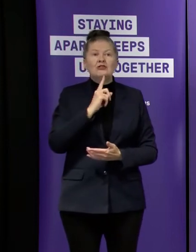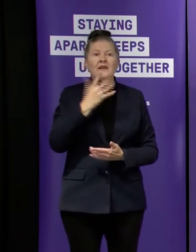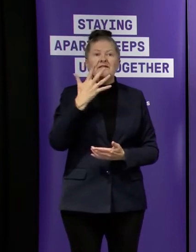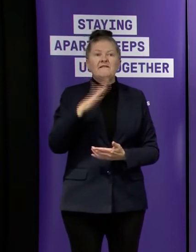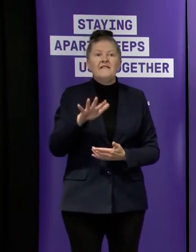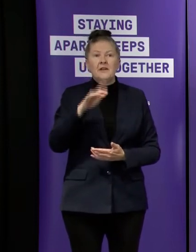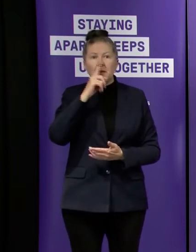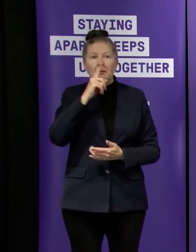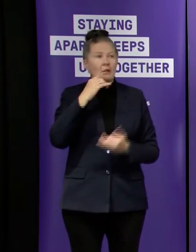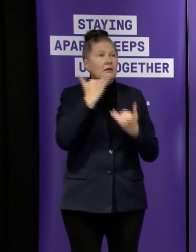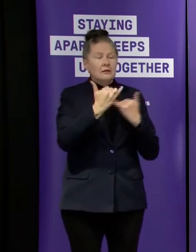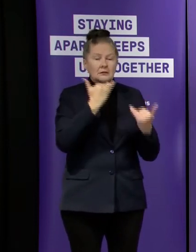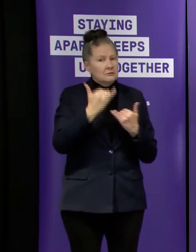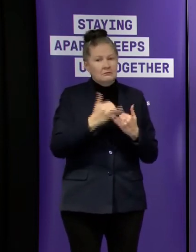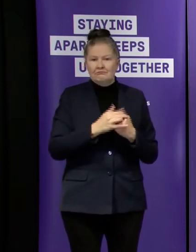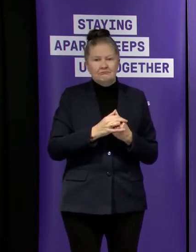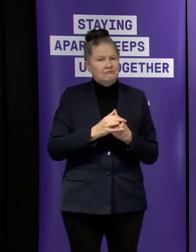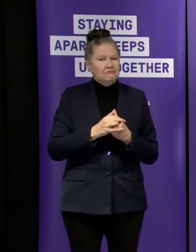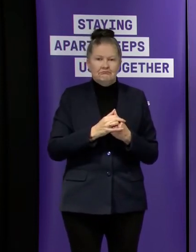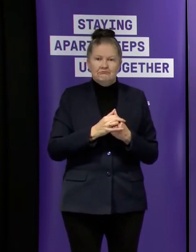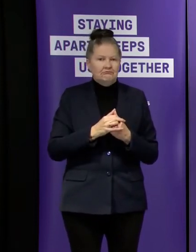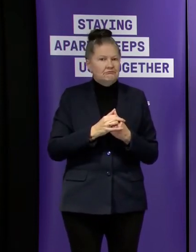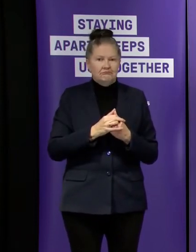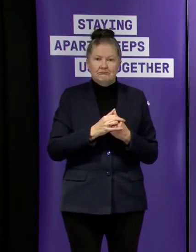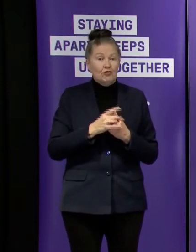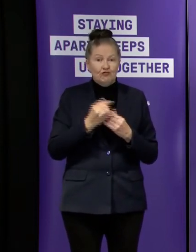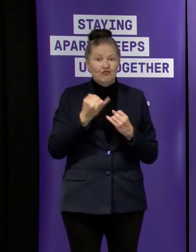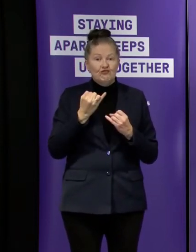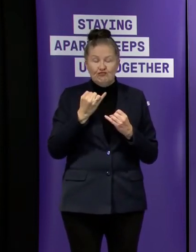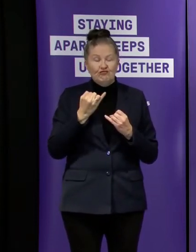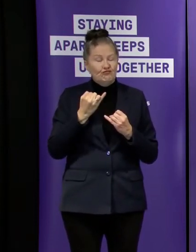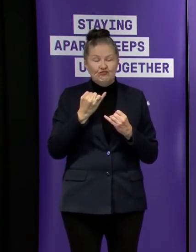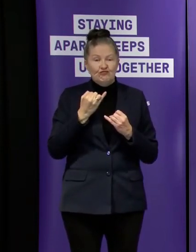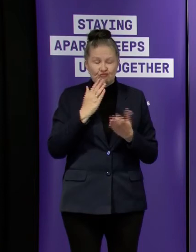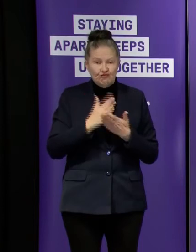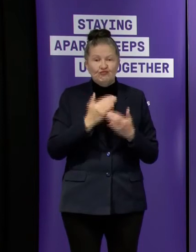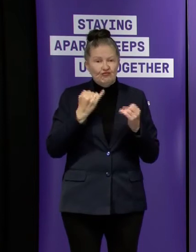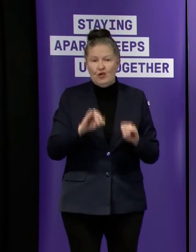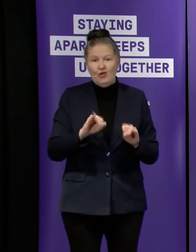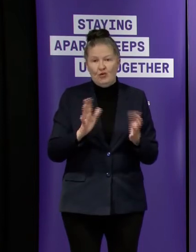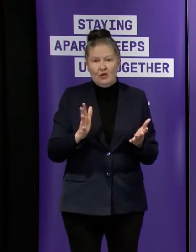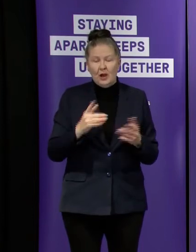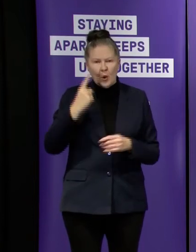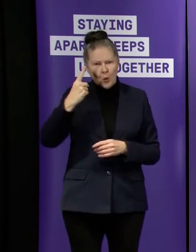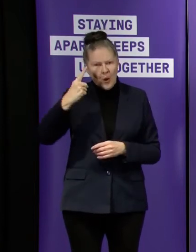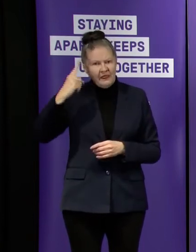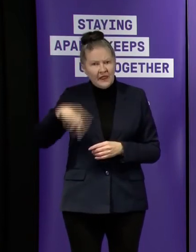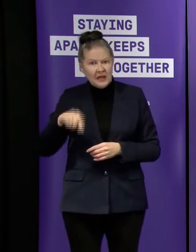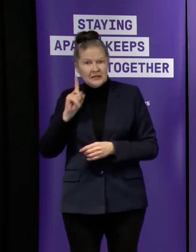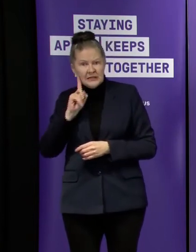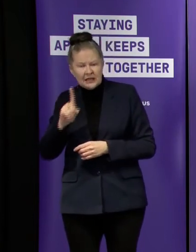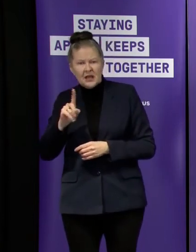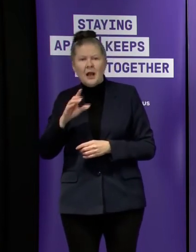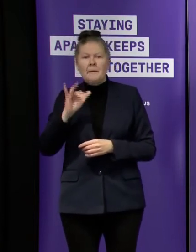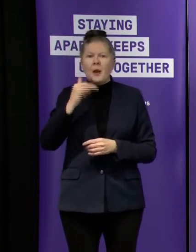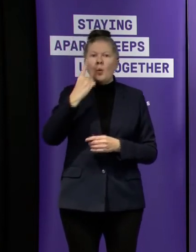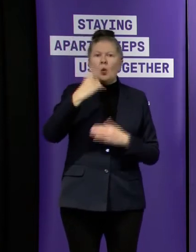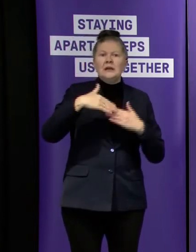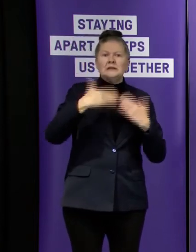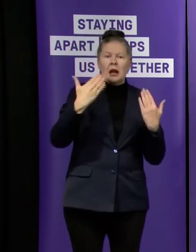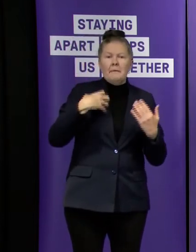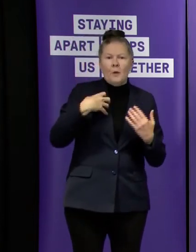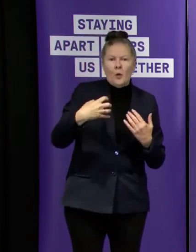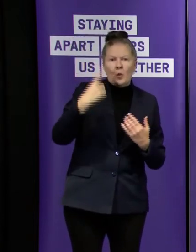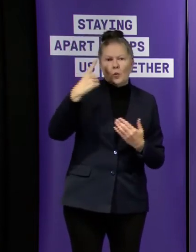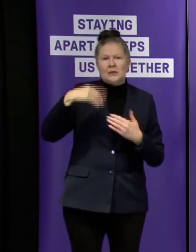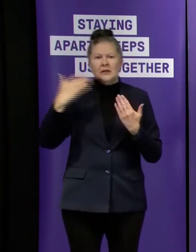people making phone calls that's that's just wildly wrong um there were a thousand yesterday so it varies from day to day so for instance